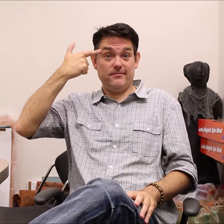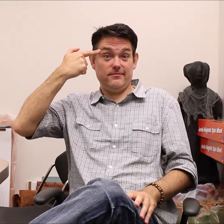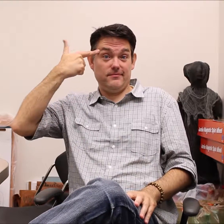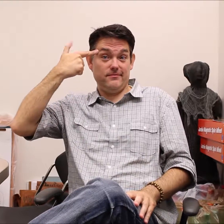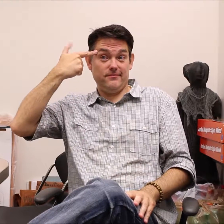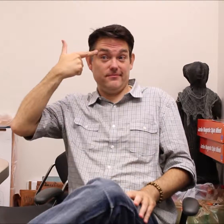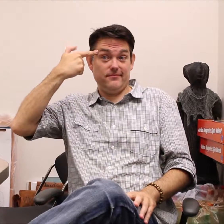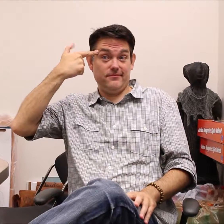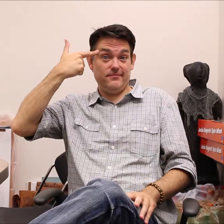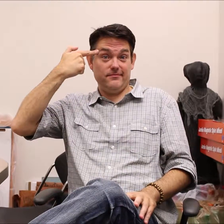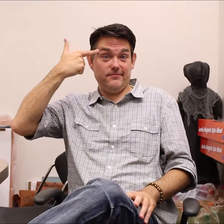Mountain Dew.